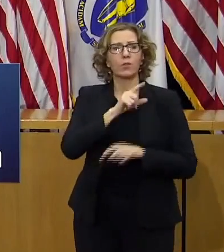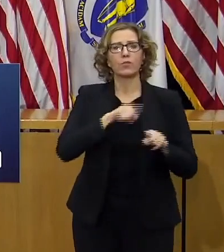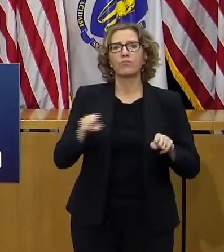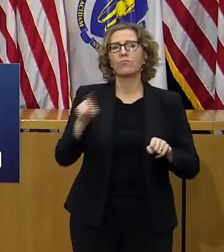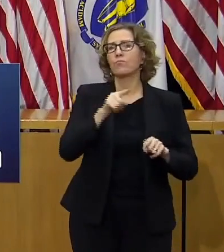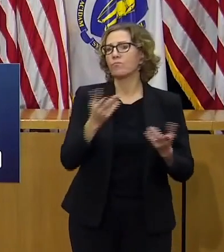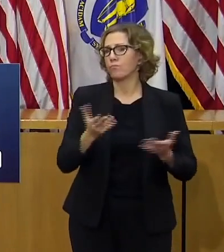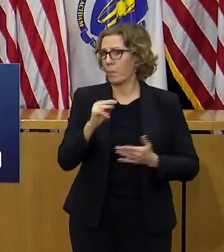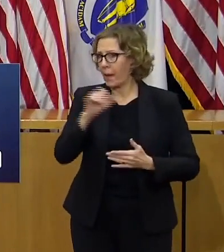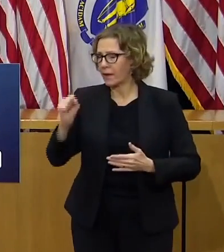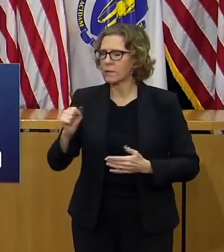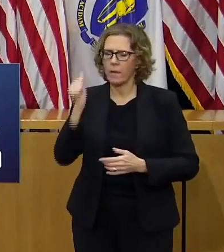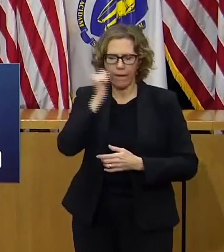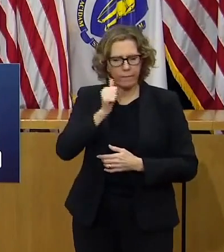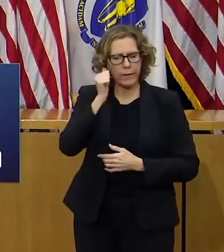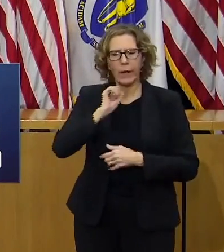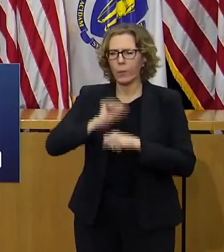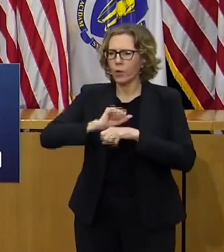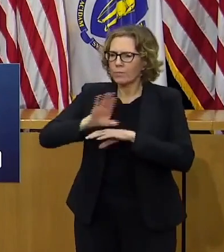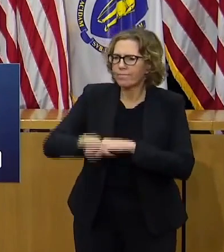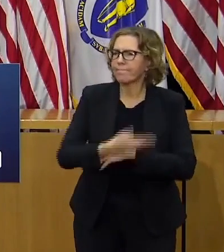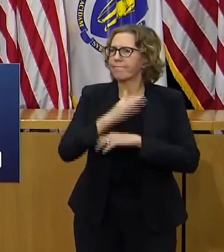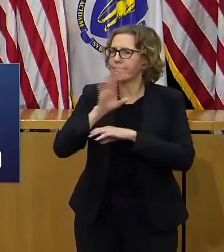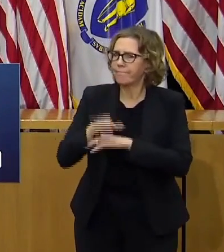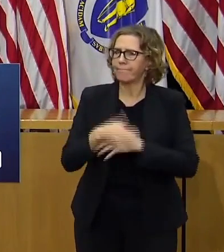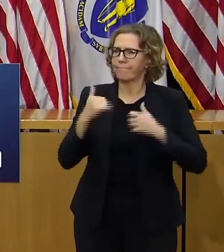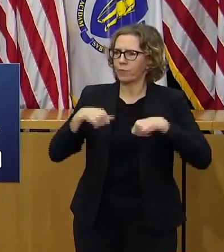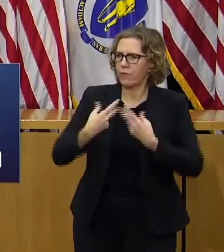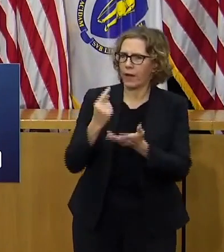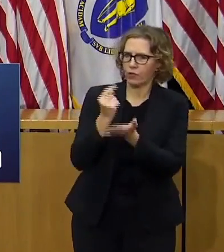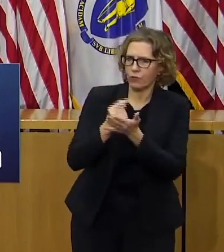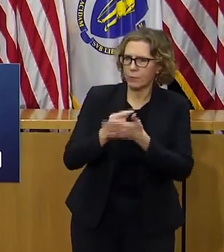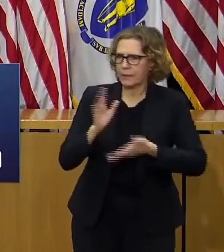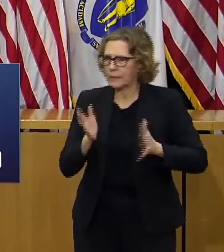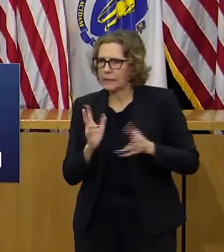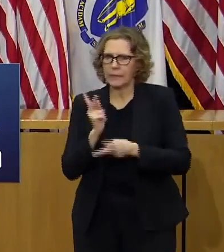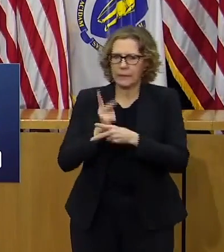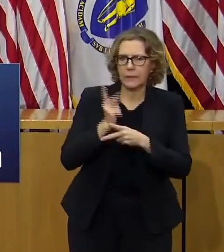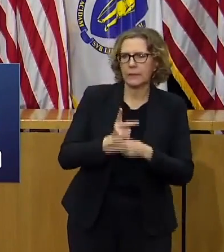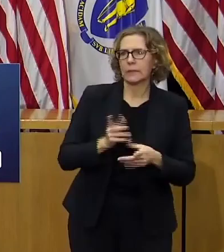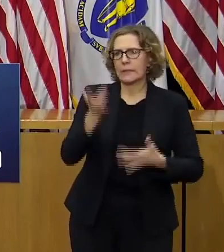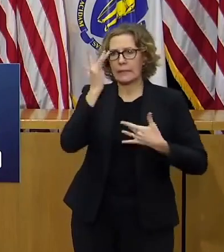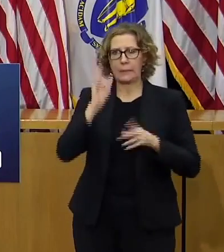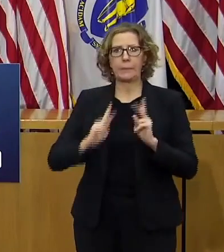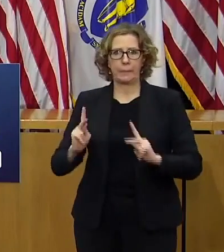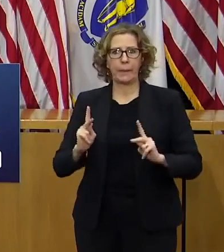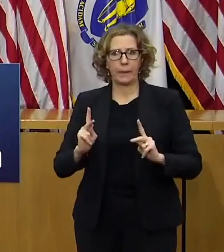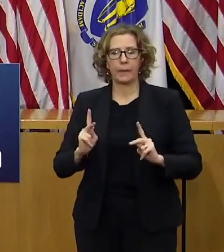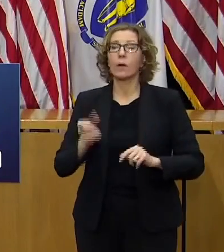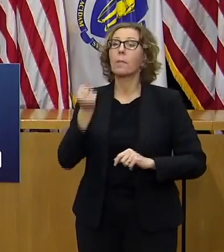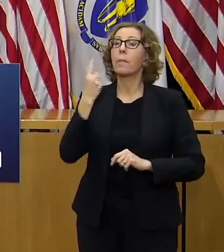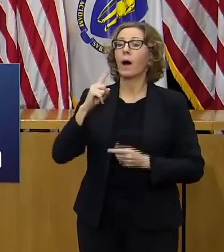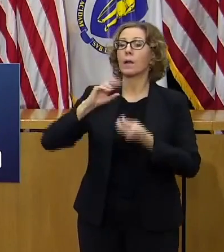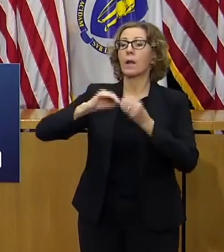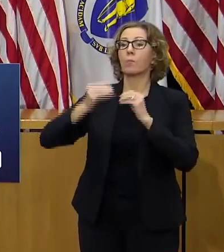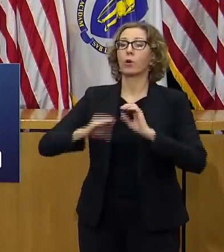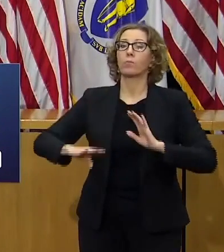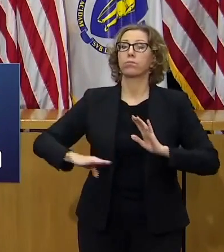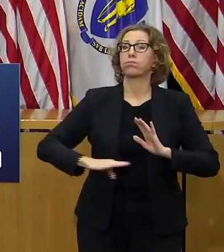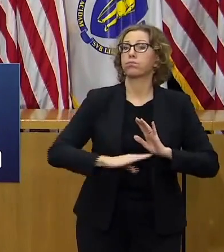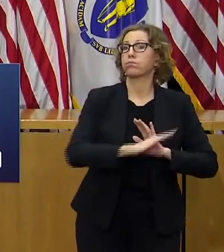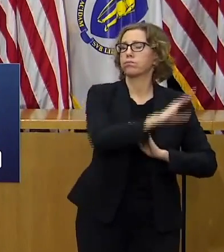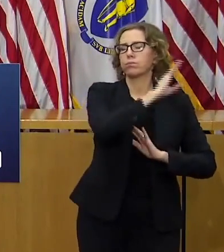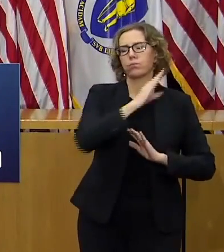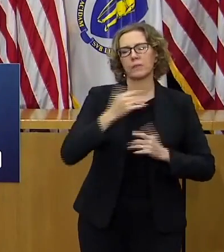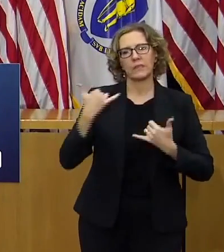day and night to provide the critical care to people that they need but as this surge continues we must continue to do